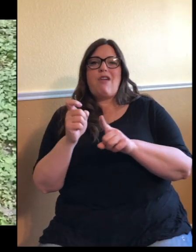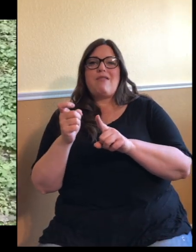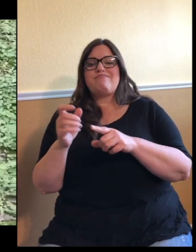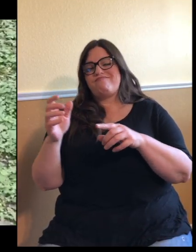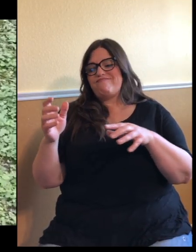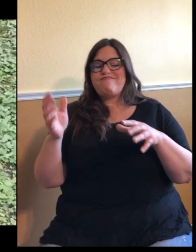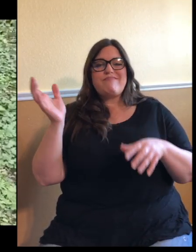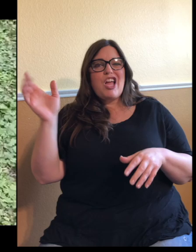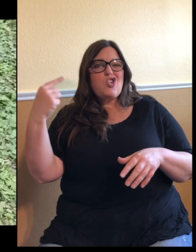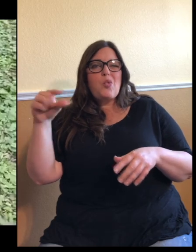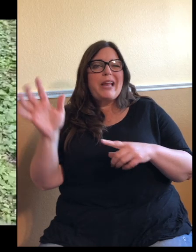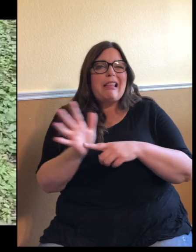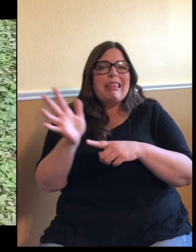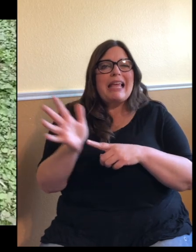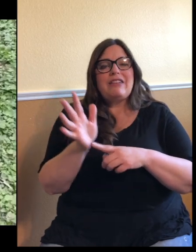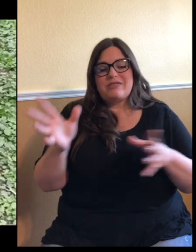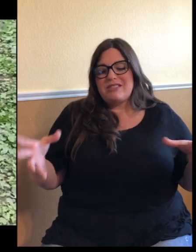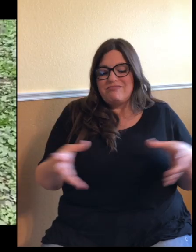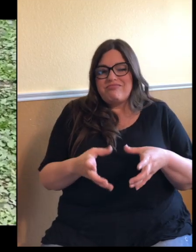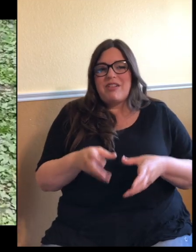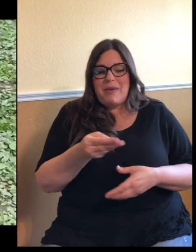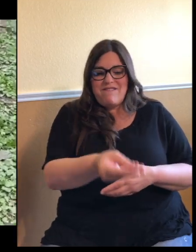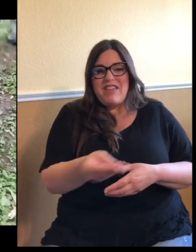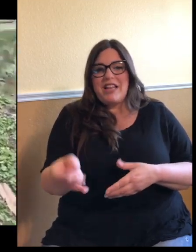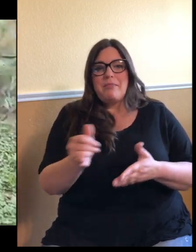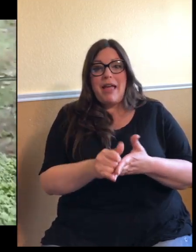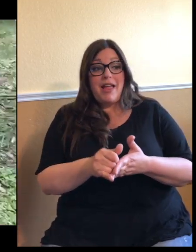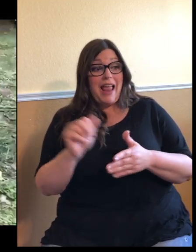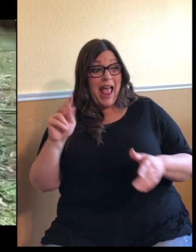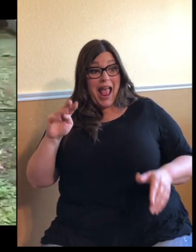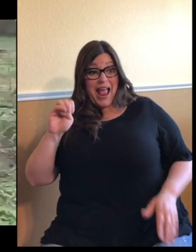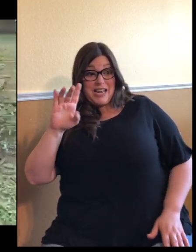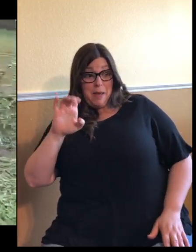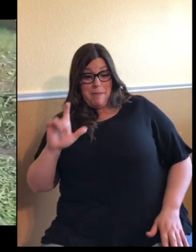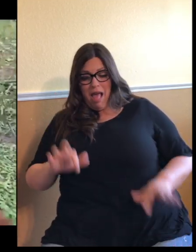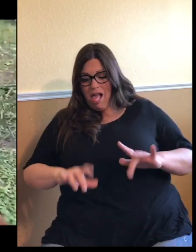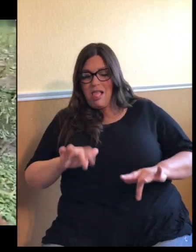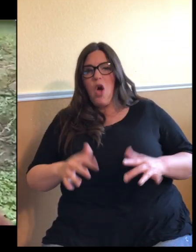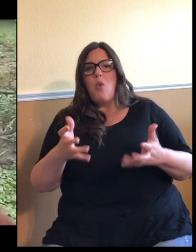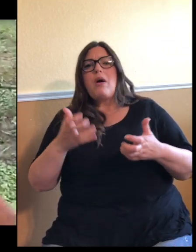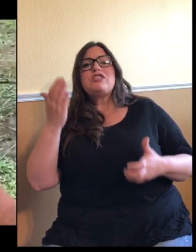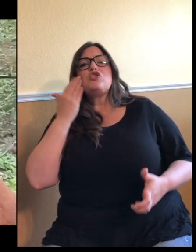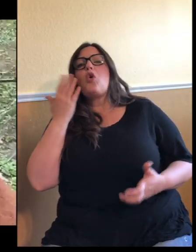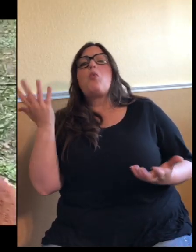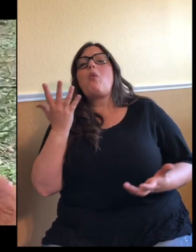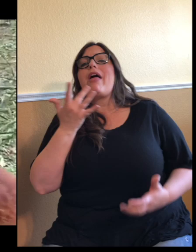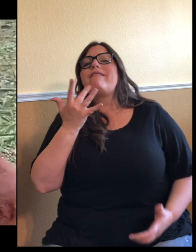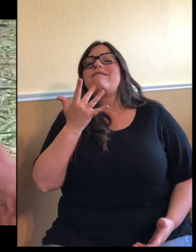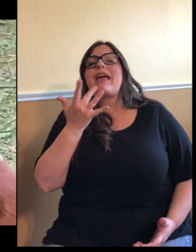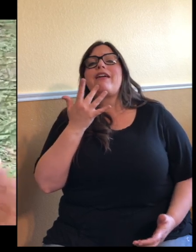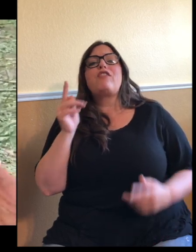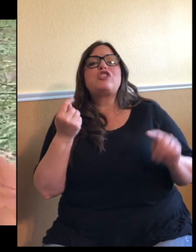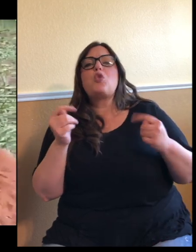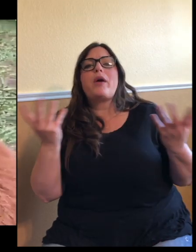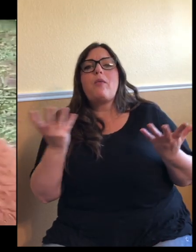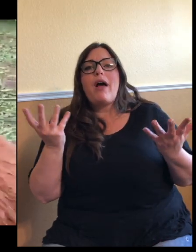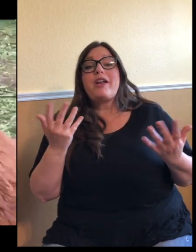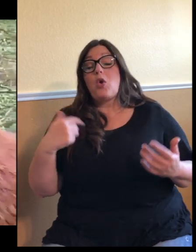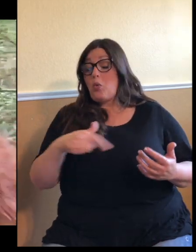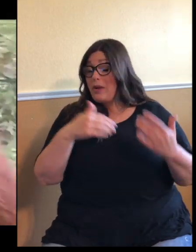Annabelle would like to know what their favorite toy is. Favorite toy. I would think we have fire hose hammocks. It's like